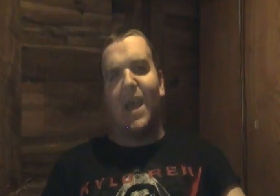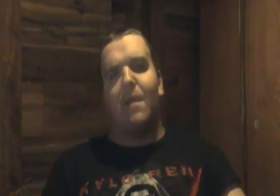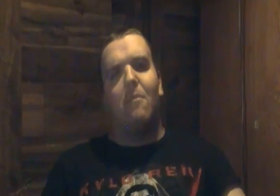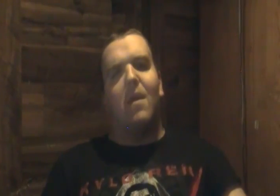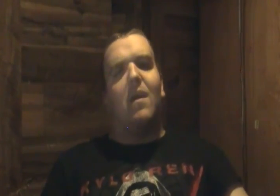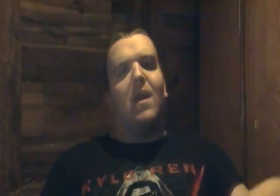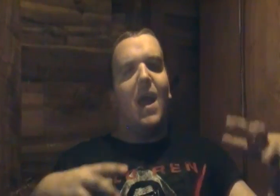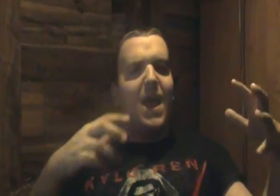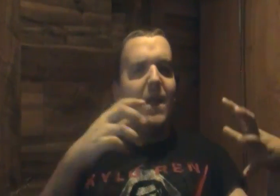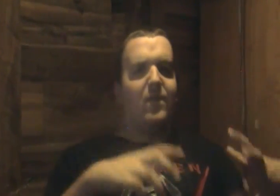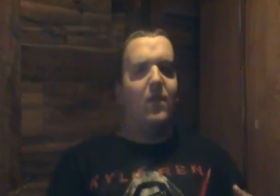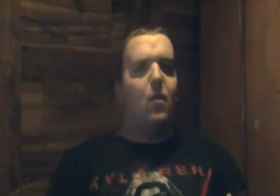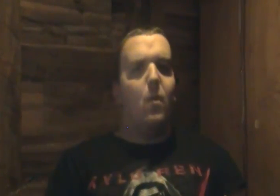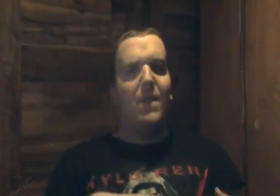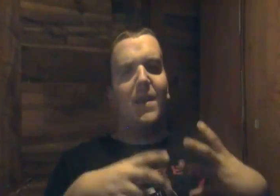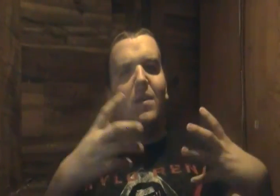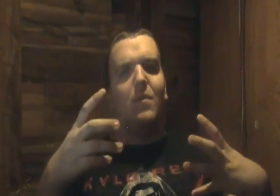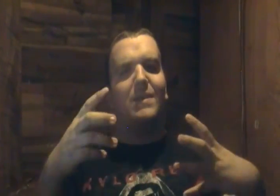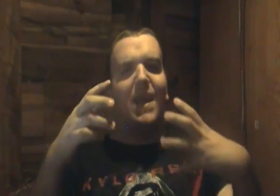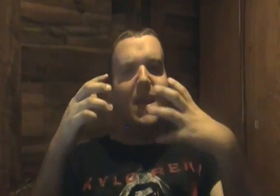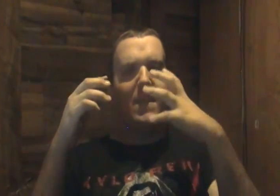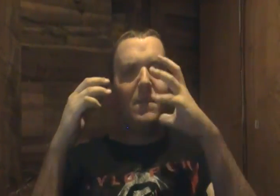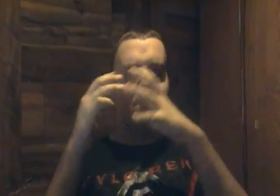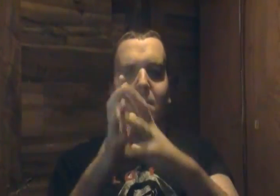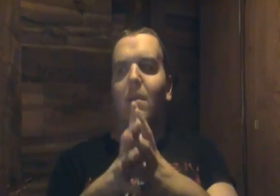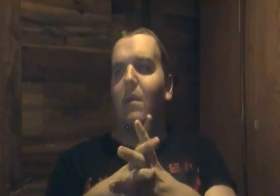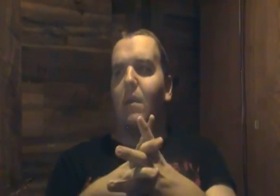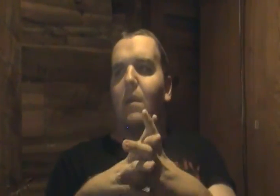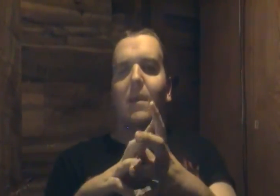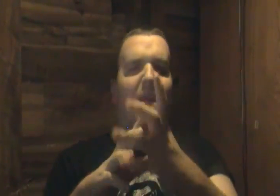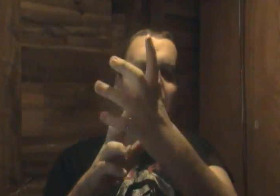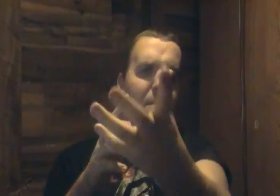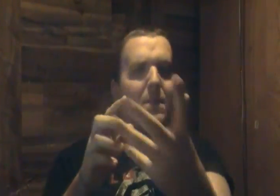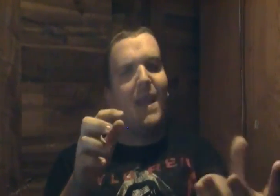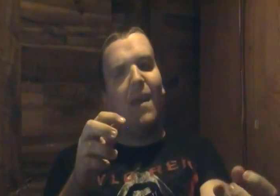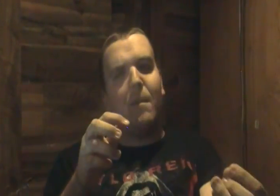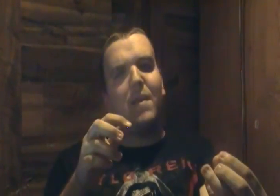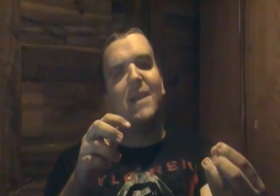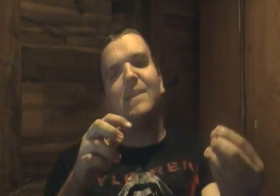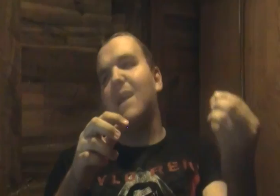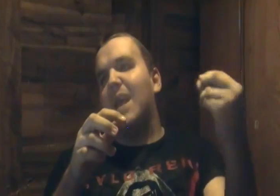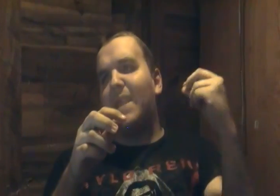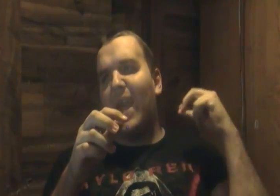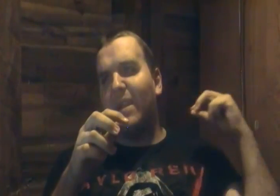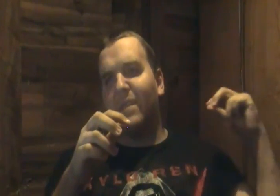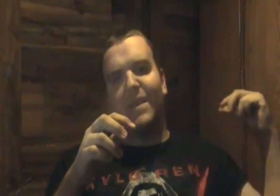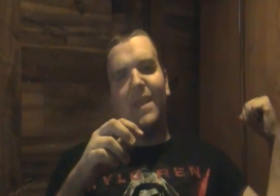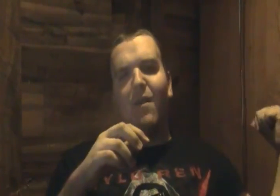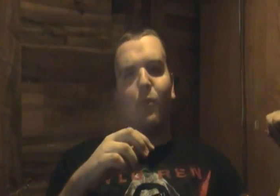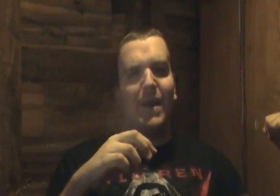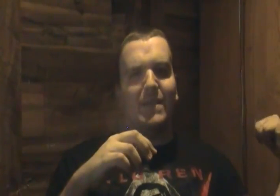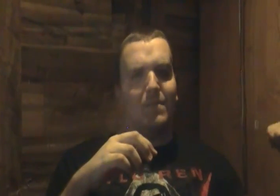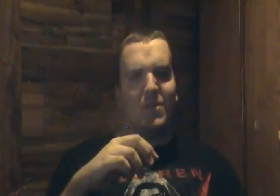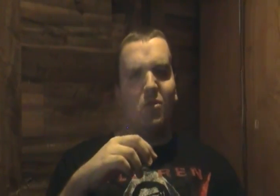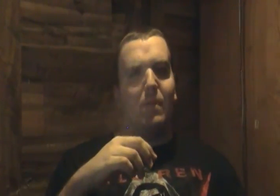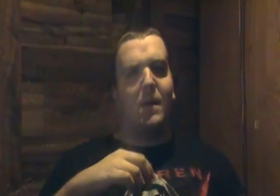side and so what they do is they get the medallion piece that that wakes up zuma